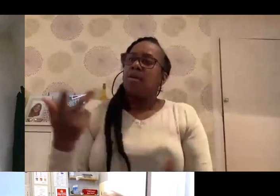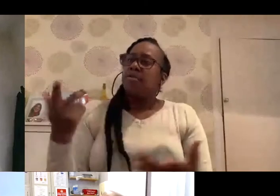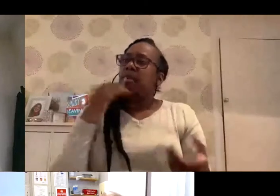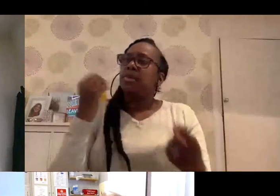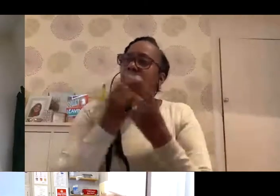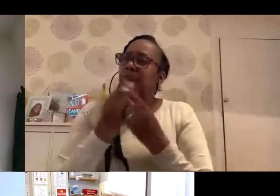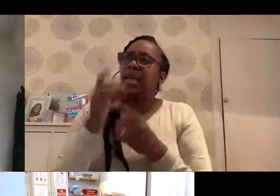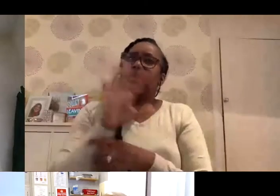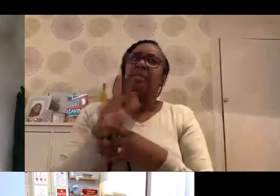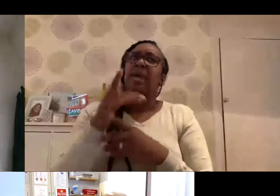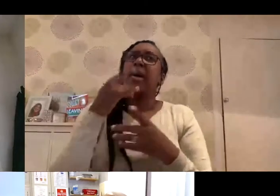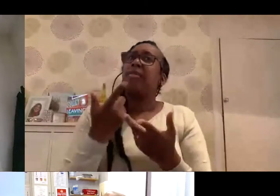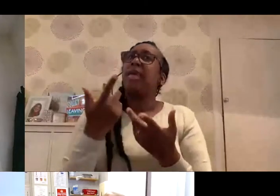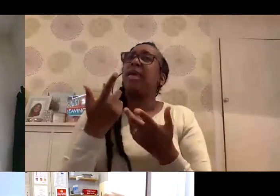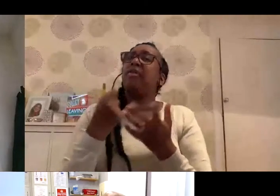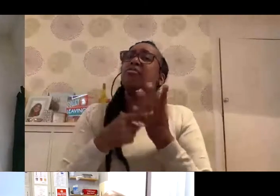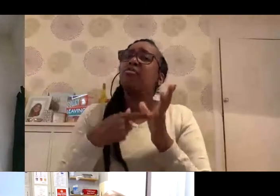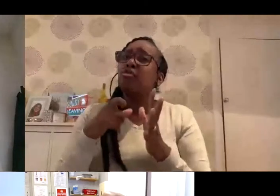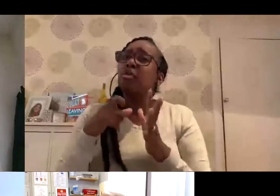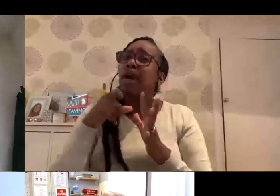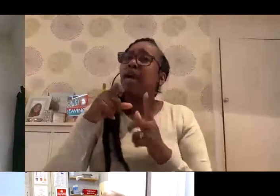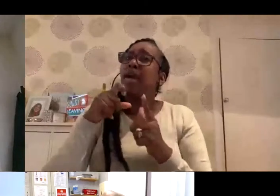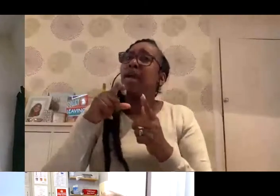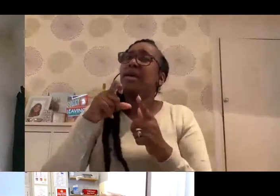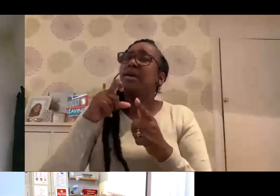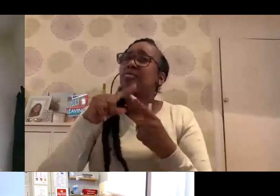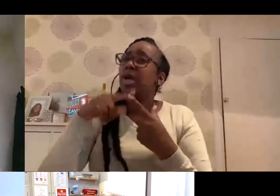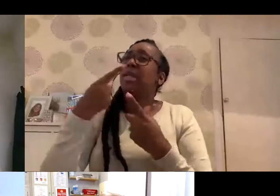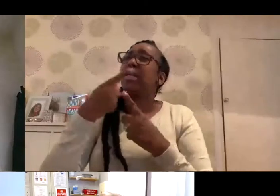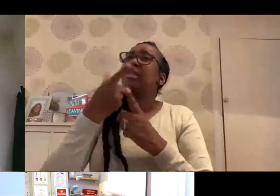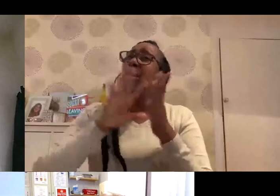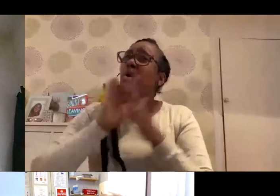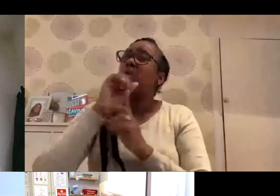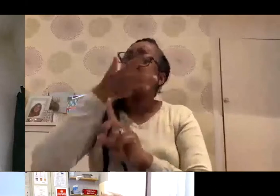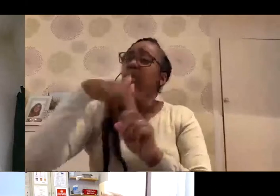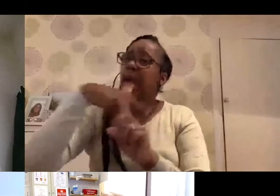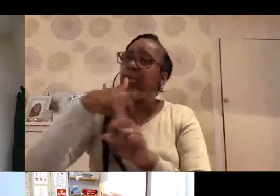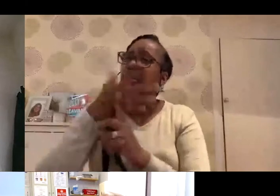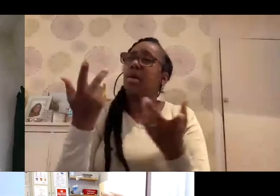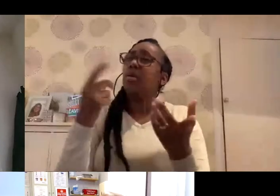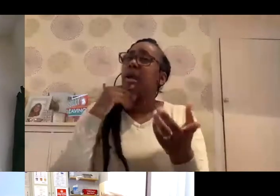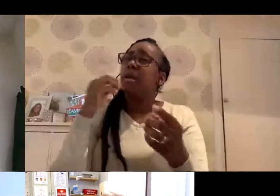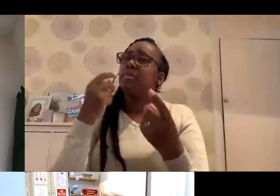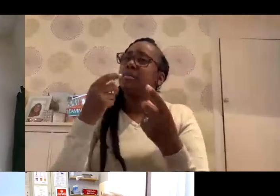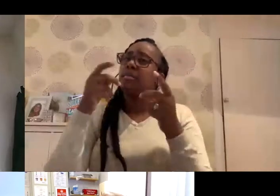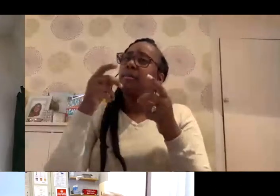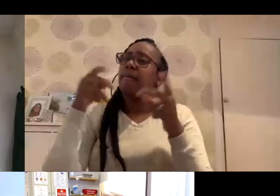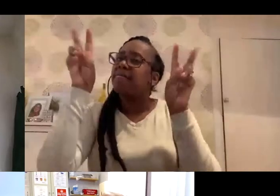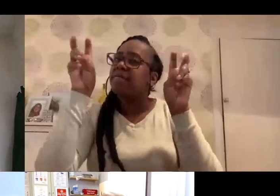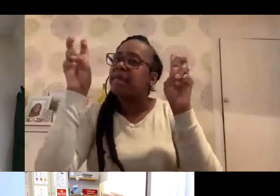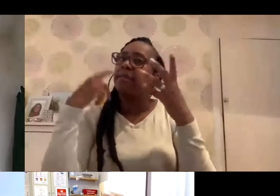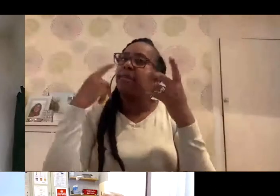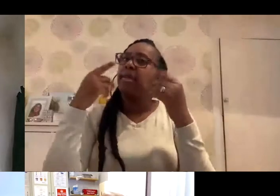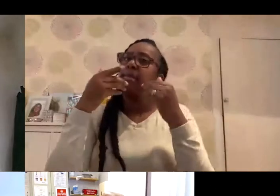about the race, religion, ethnic background or cultural background. So we've set that as a bit of a theme, but there may be broader questions